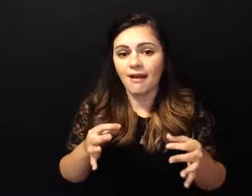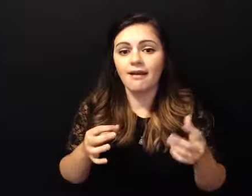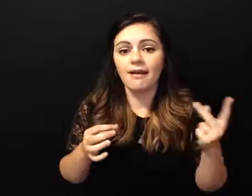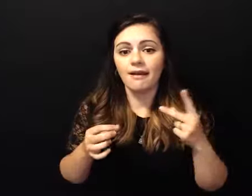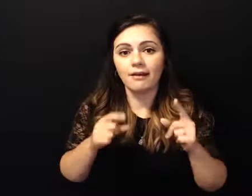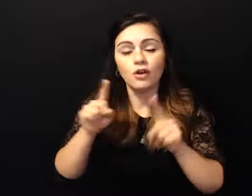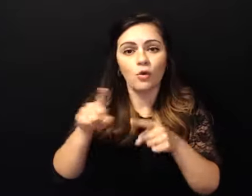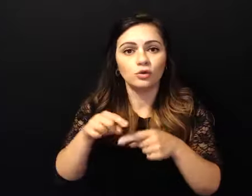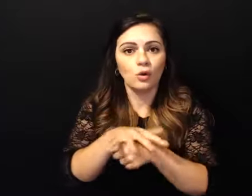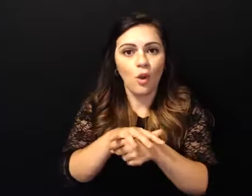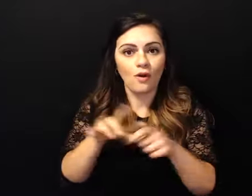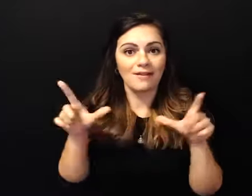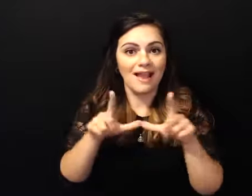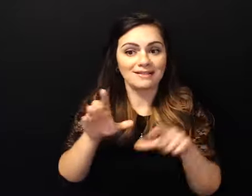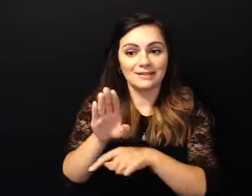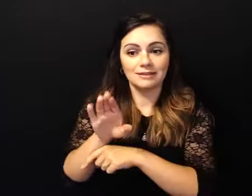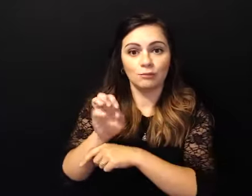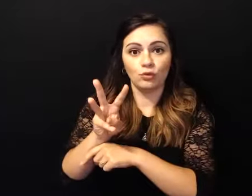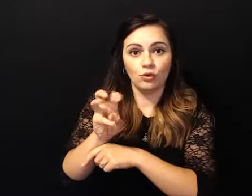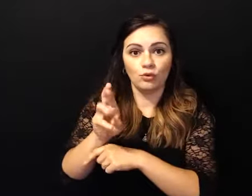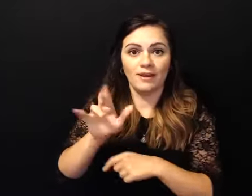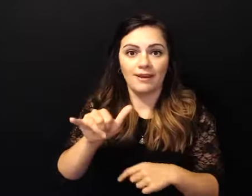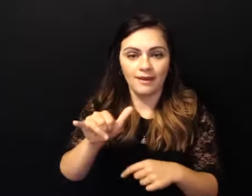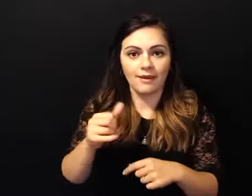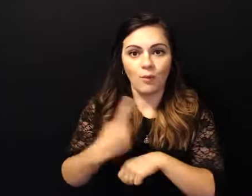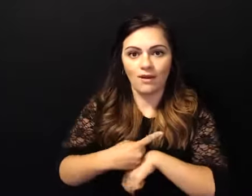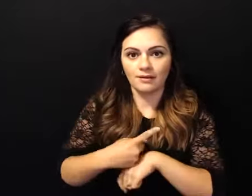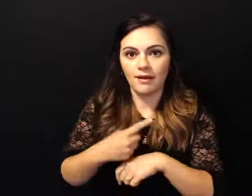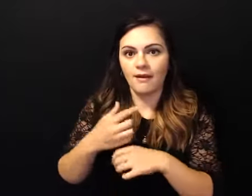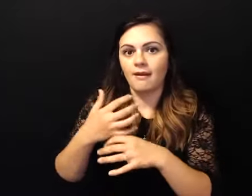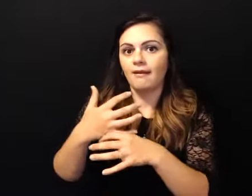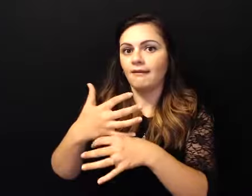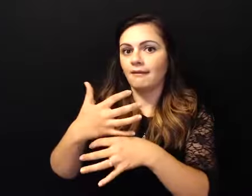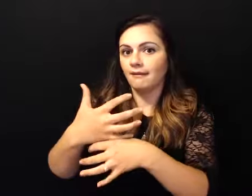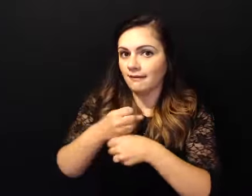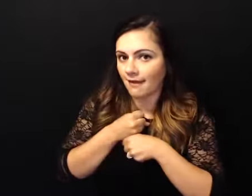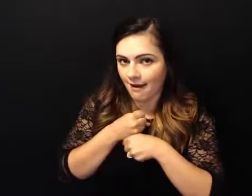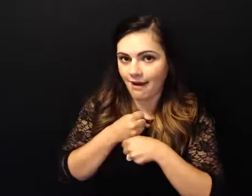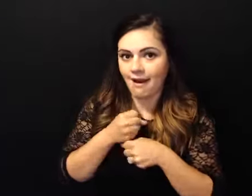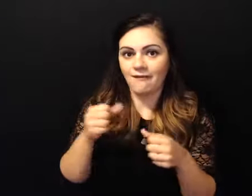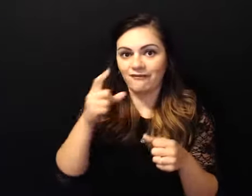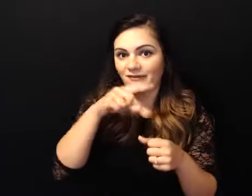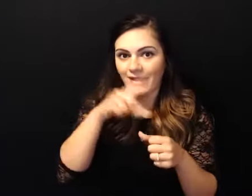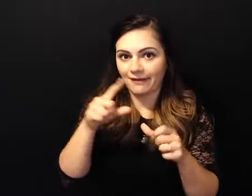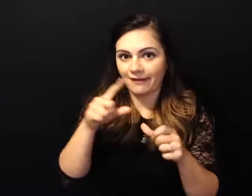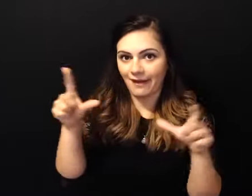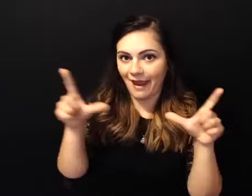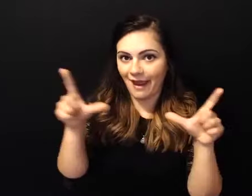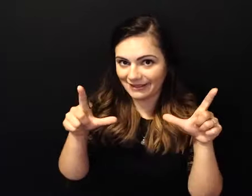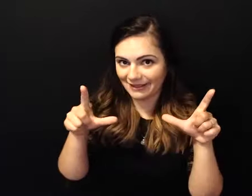myself a fake id get my own id so she didn't have to buy it for me anymore and we walked in there together and that's exactly what we proceeded to do i put